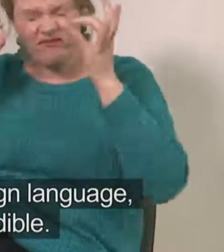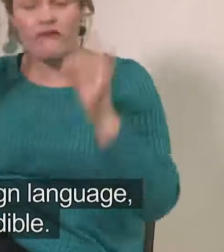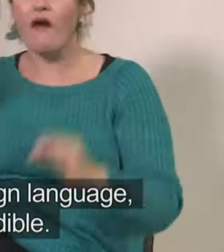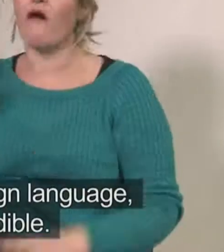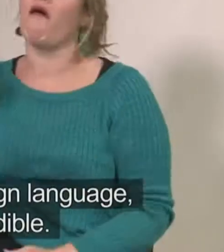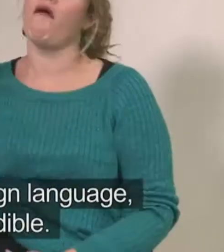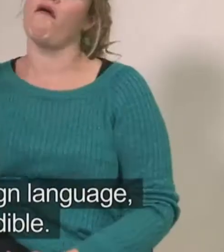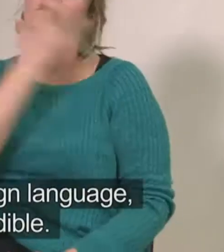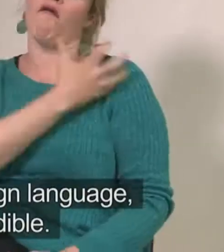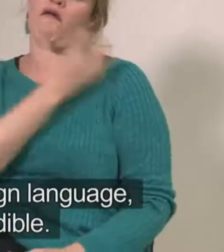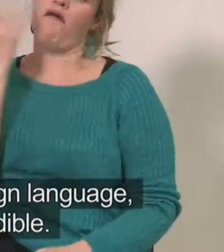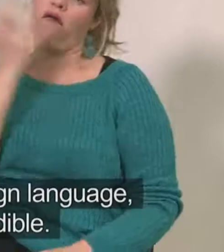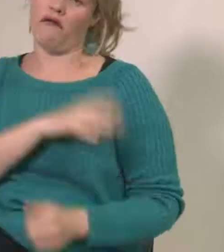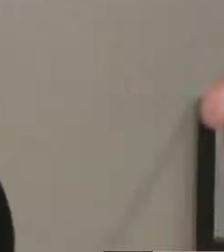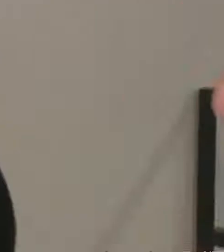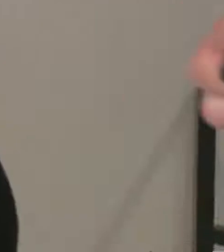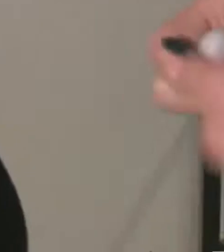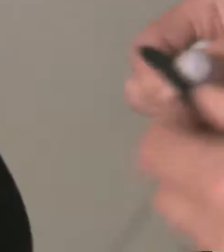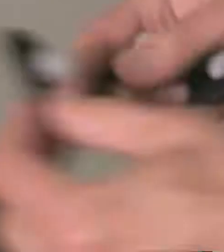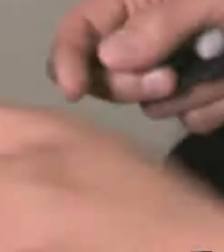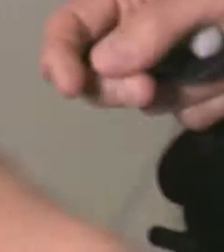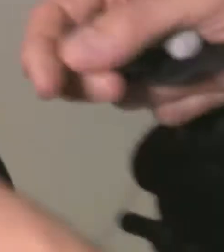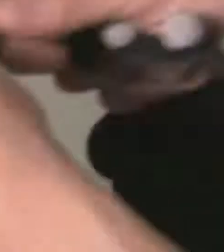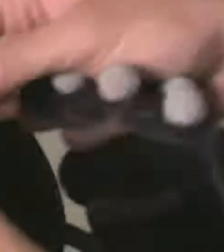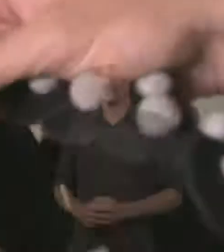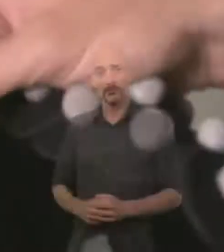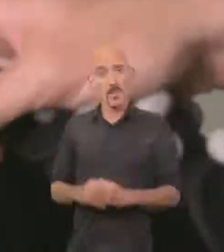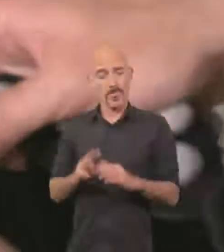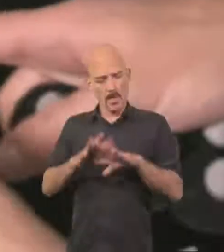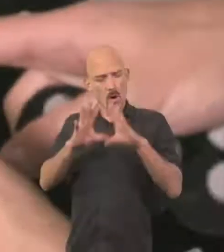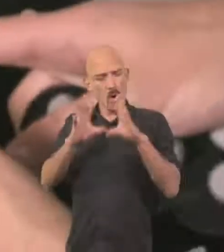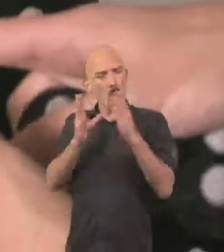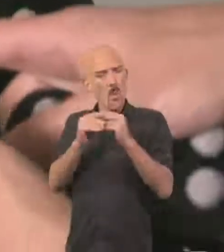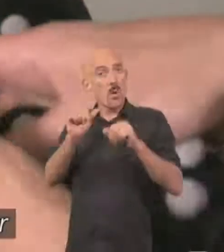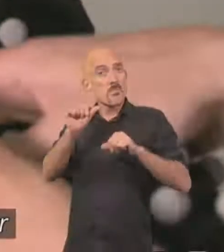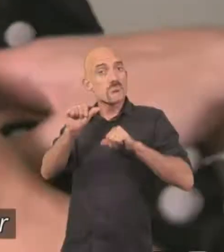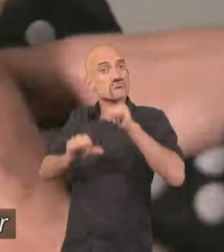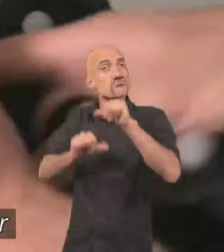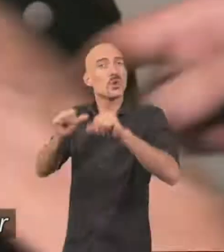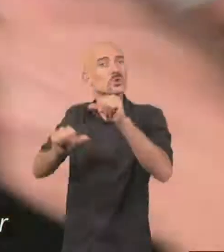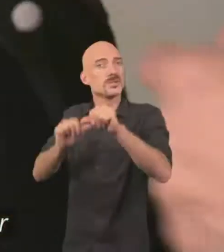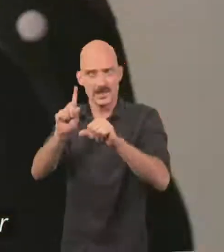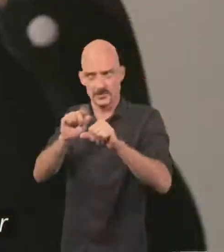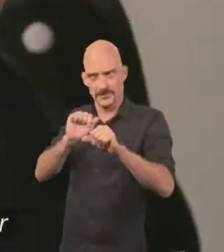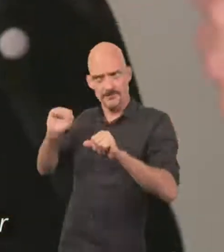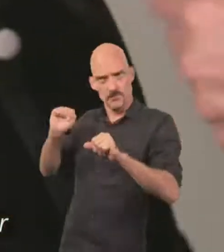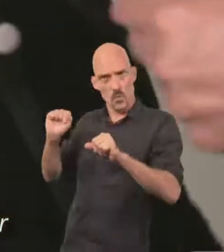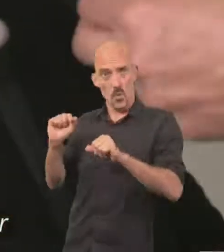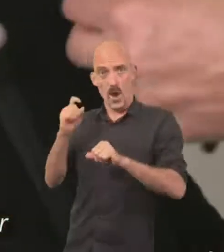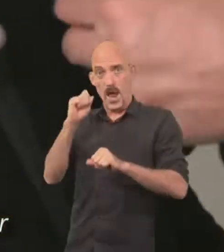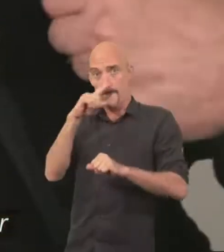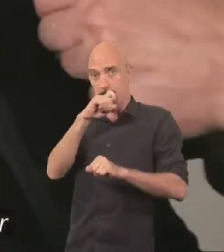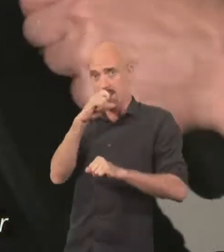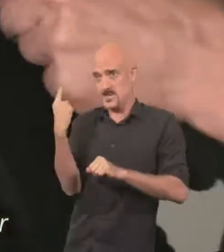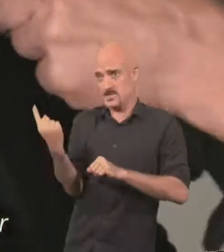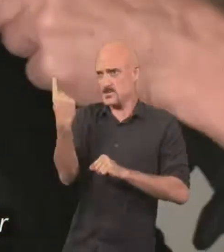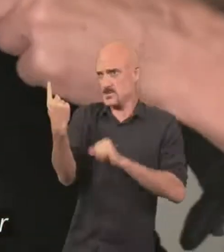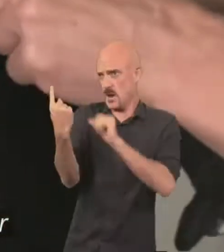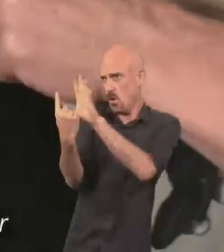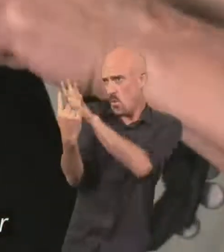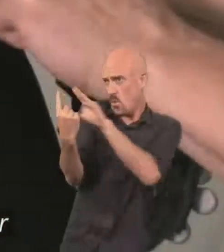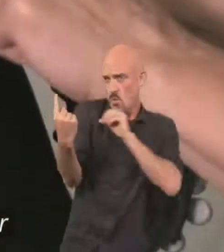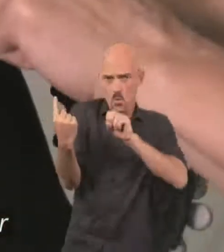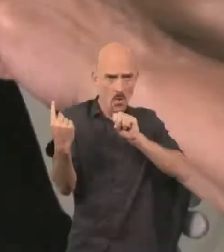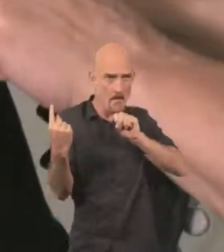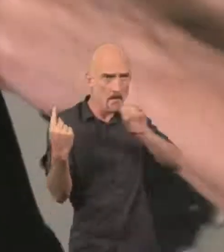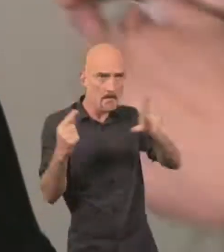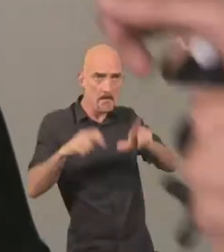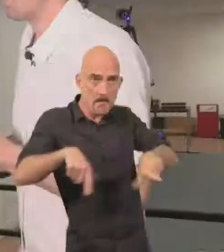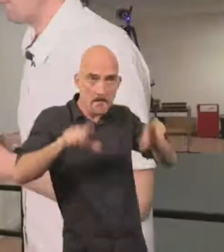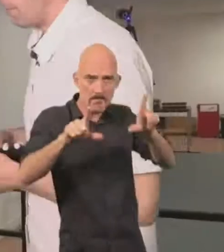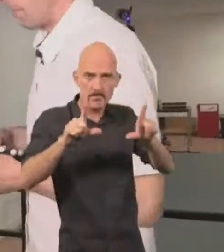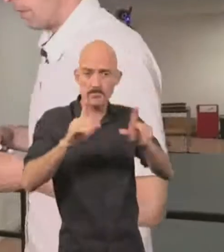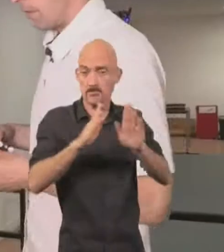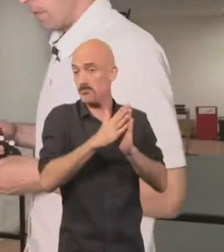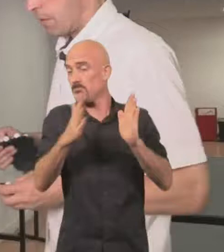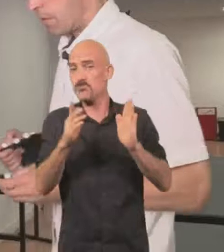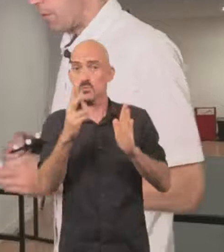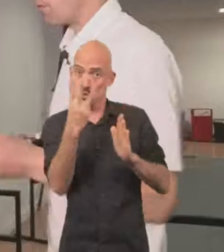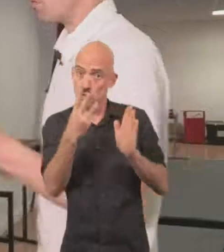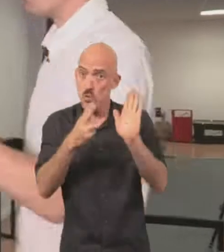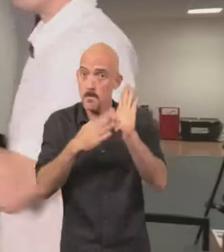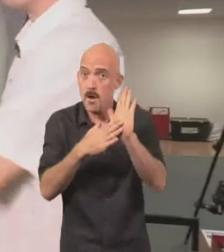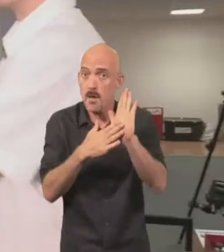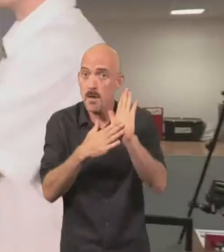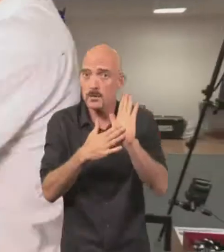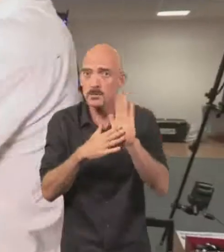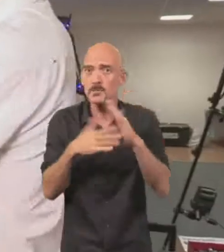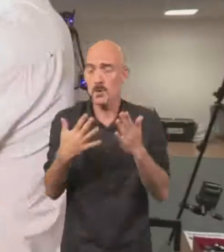language that would be incredible. The whole process of transferring Amanda's movements onto an avatar takes nearly two